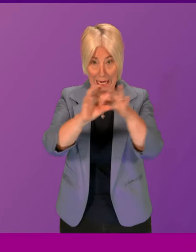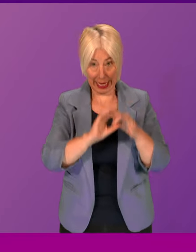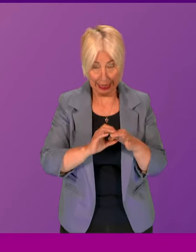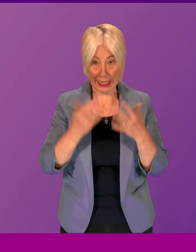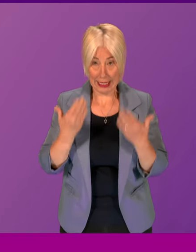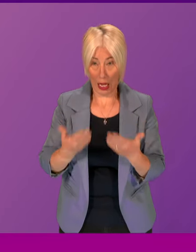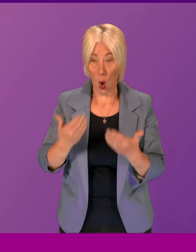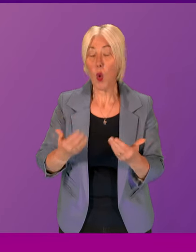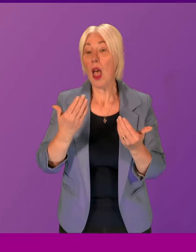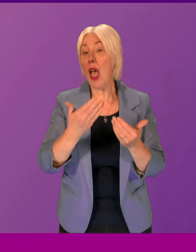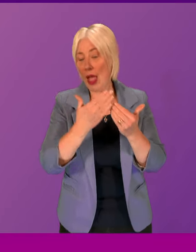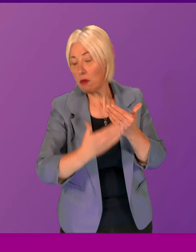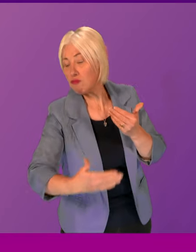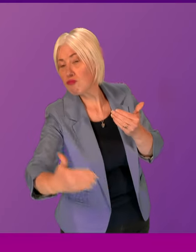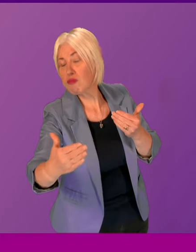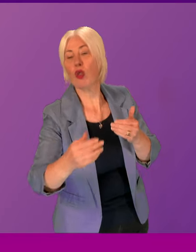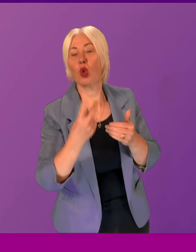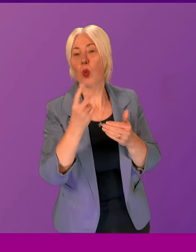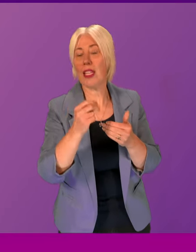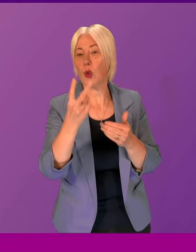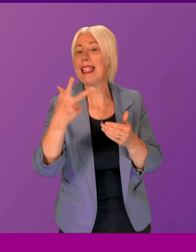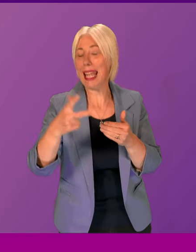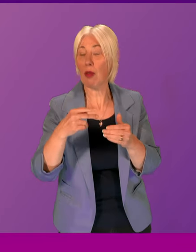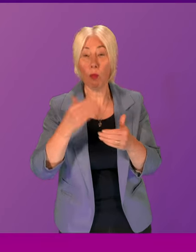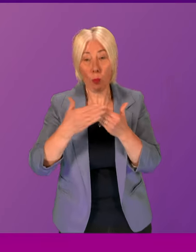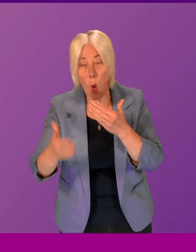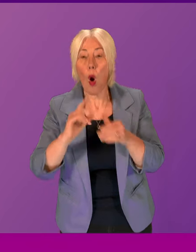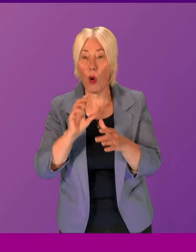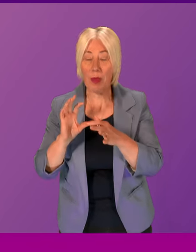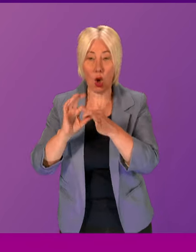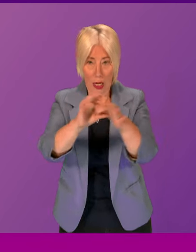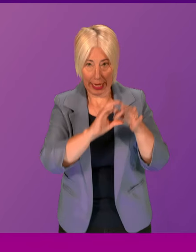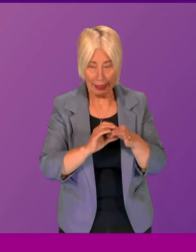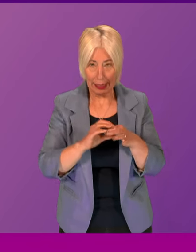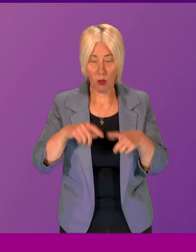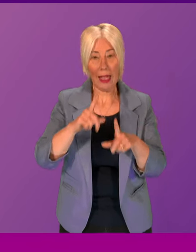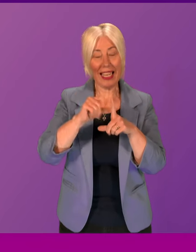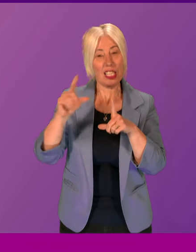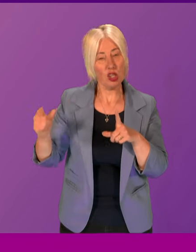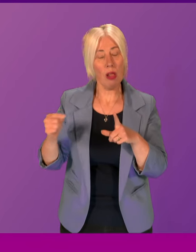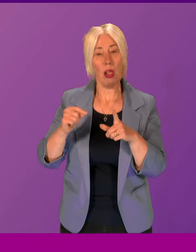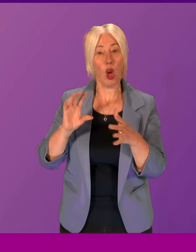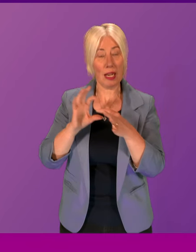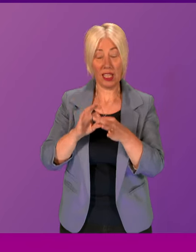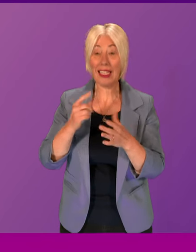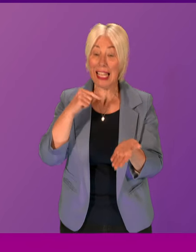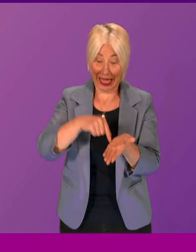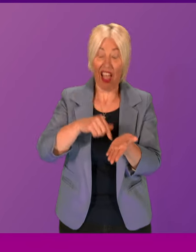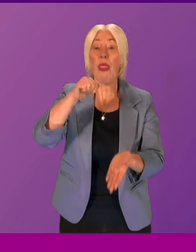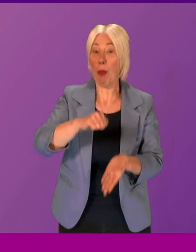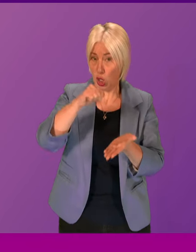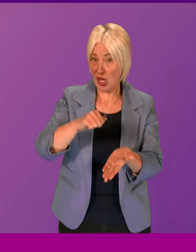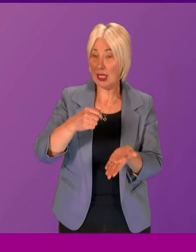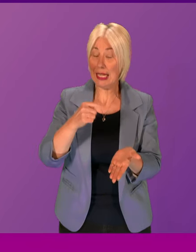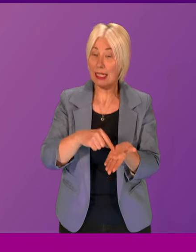and 2028. The Scottish Government has prioritised investment in digital connectivity in the 24-25 budget, despite,